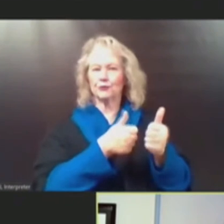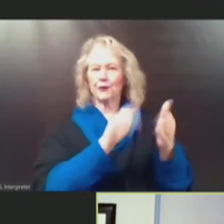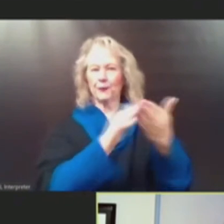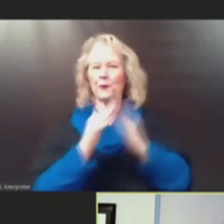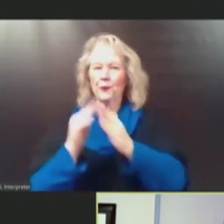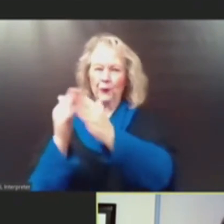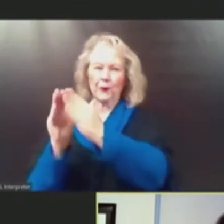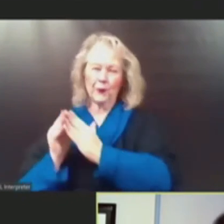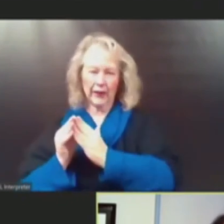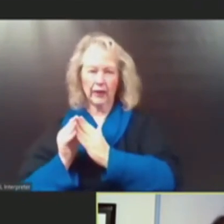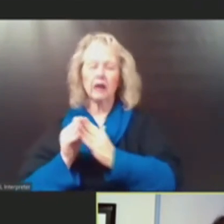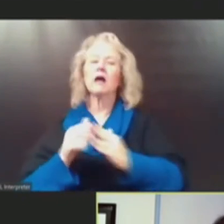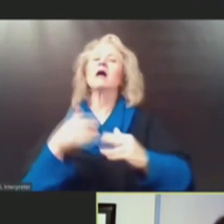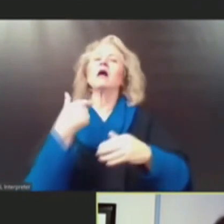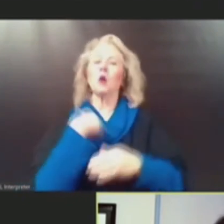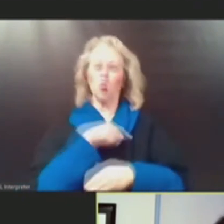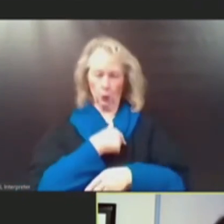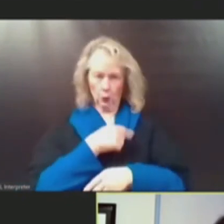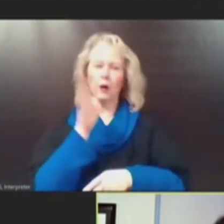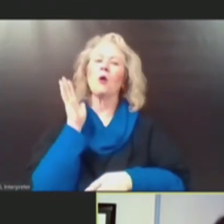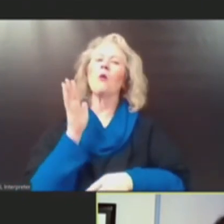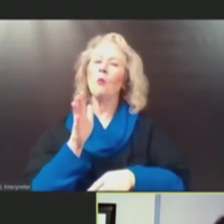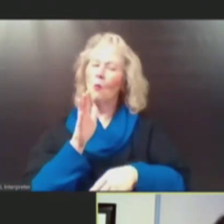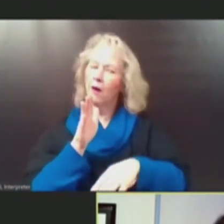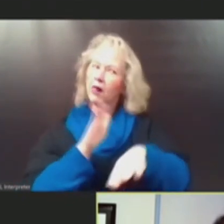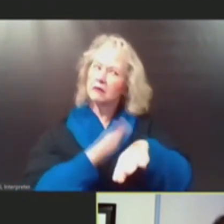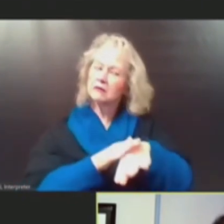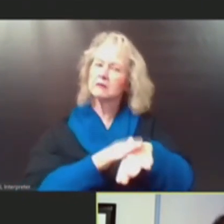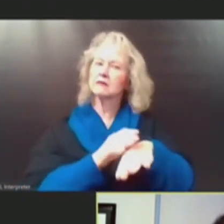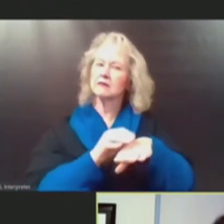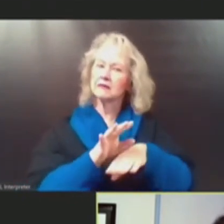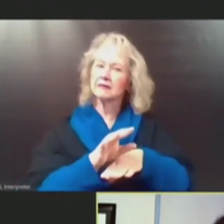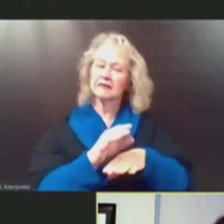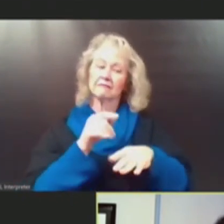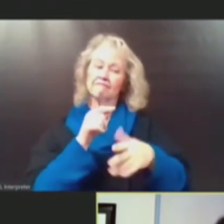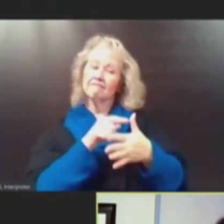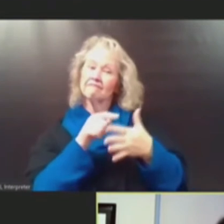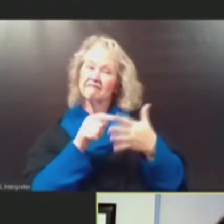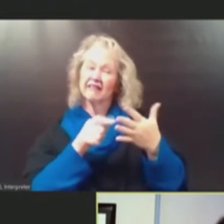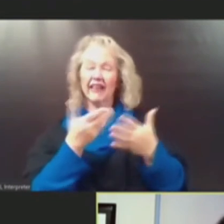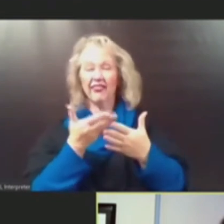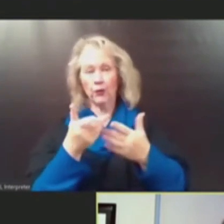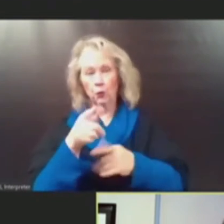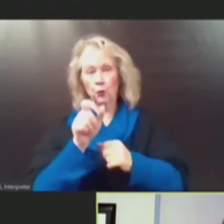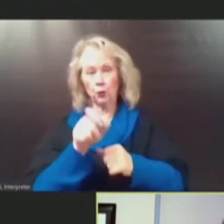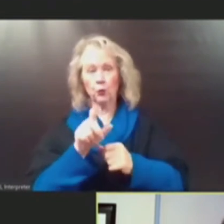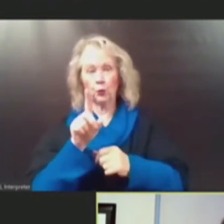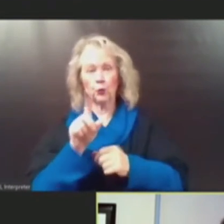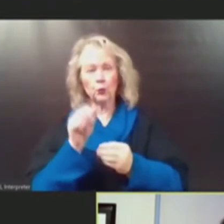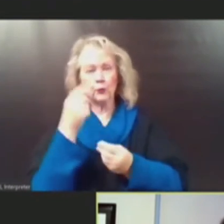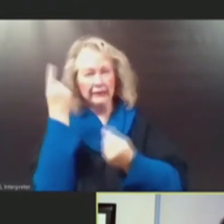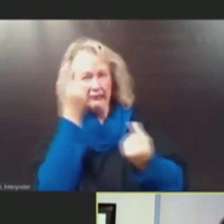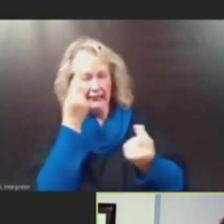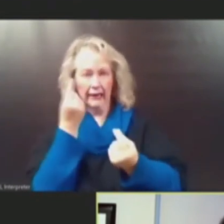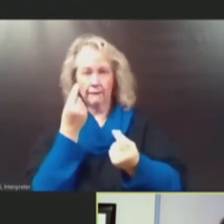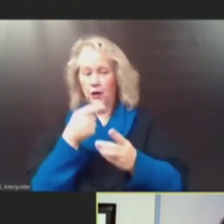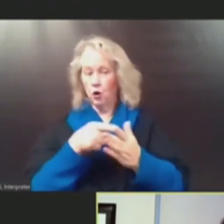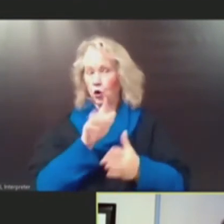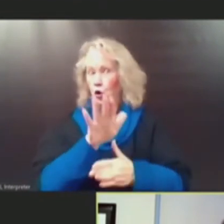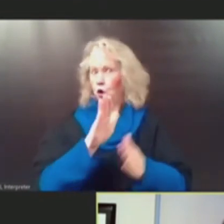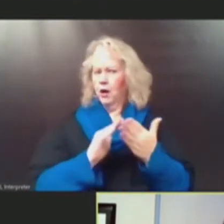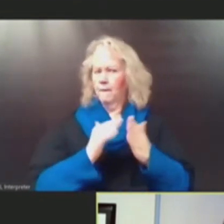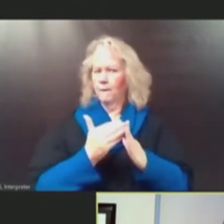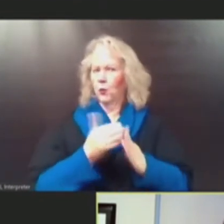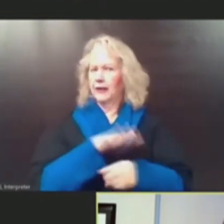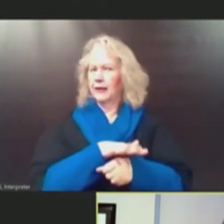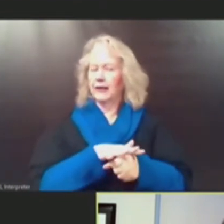will be doing is we will be giving guidance to say these are the various different things that you can do and you need to look at your community to figure out